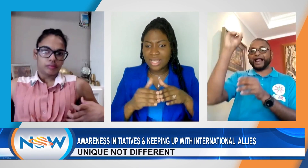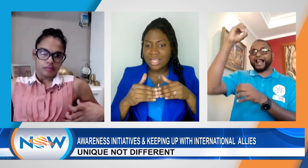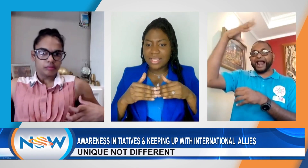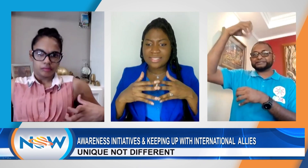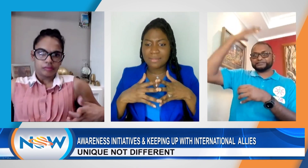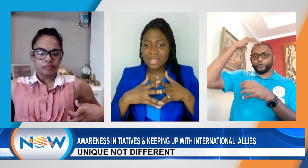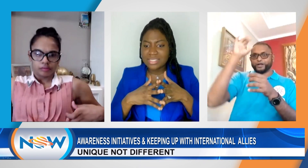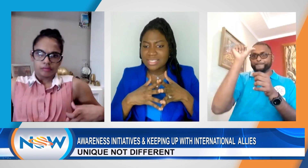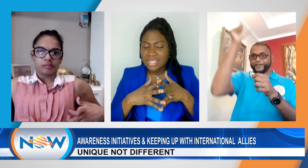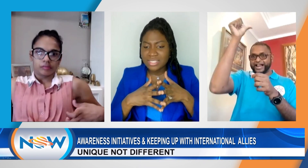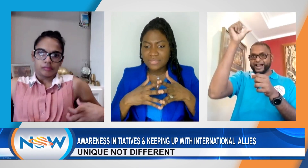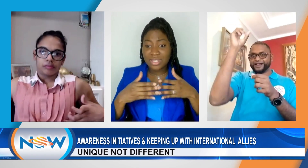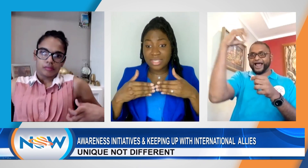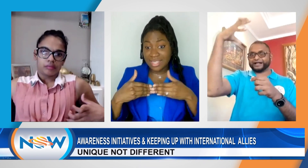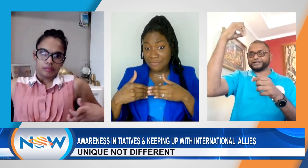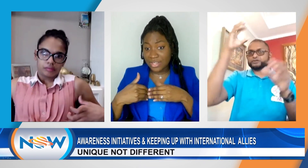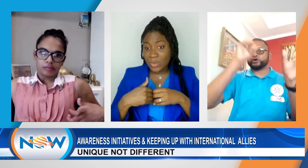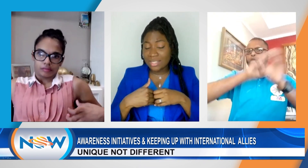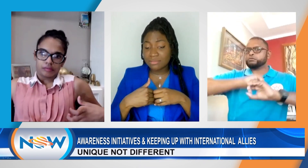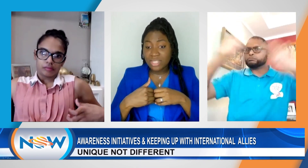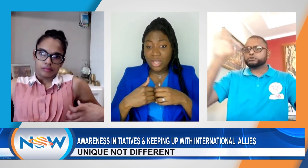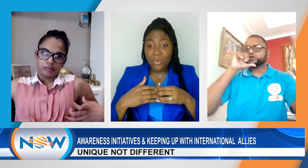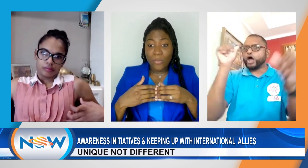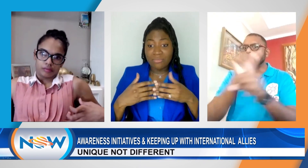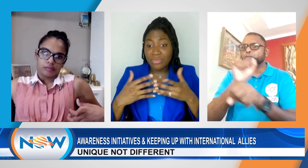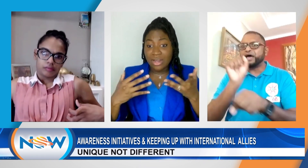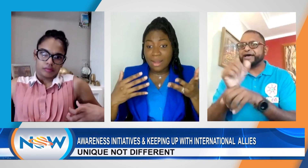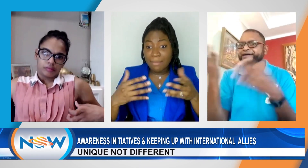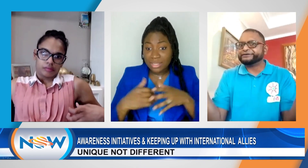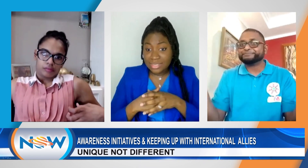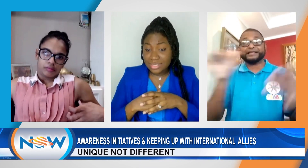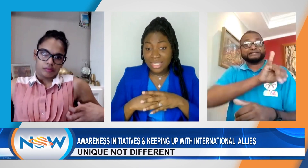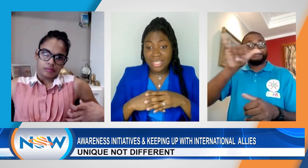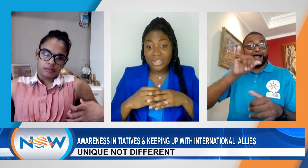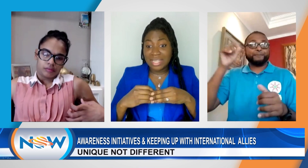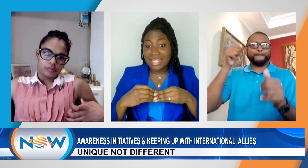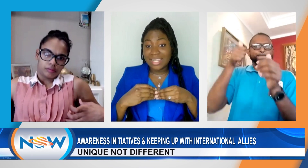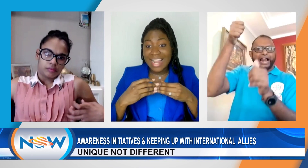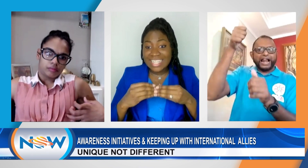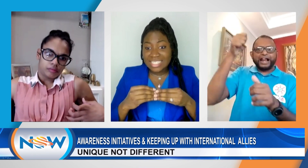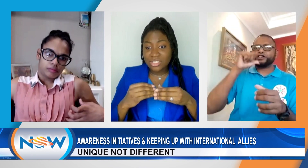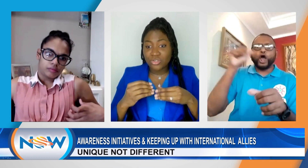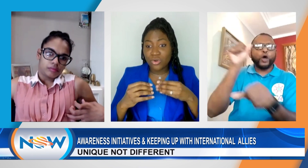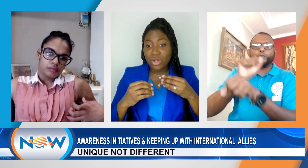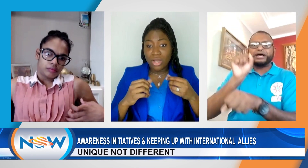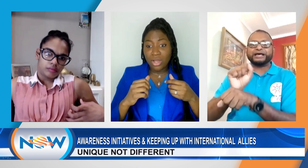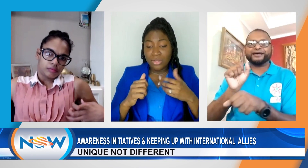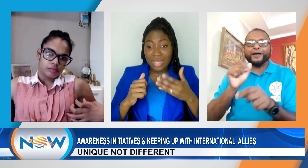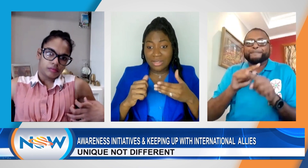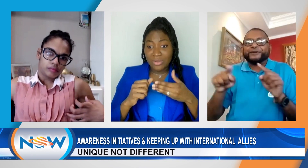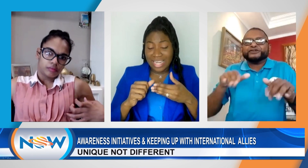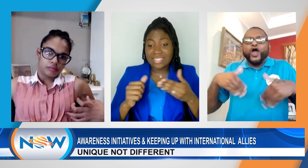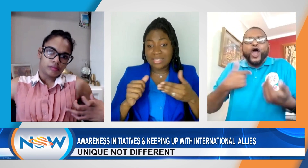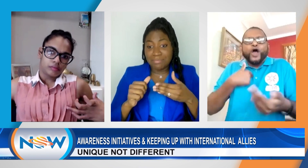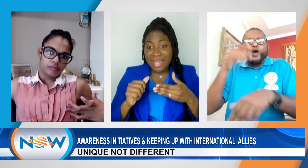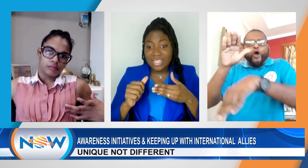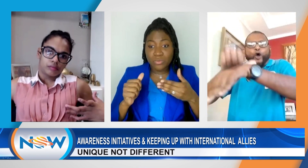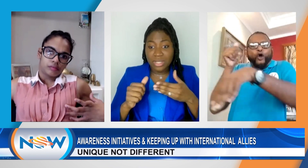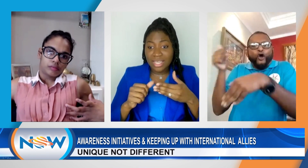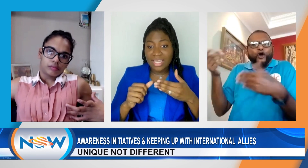there are some concerns for the deaf as well. When we are on a bus, you know, you need a light to know that, okay, at least this bell is working,